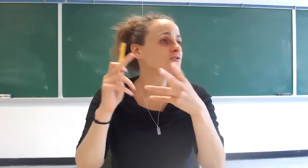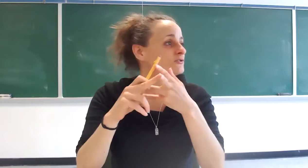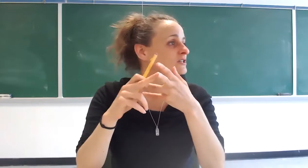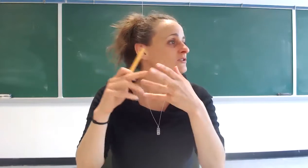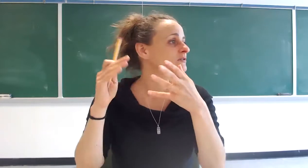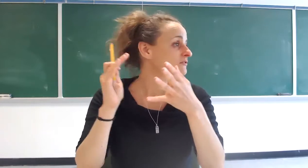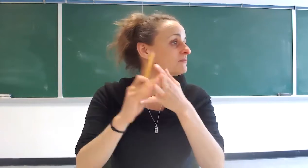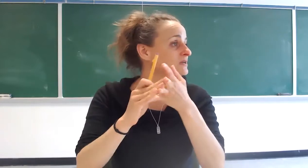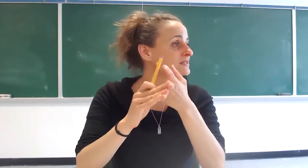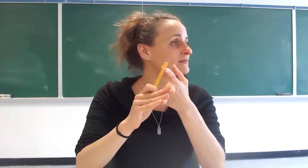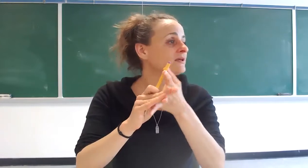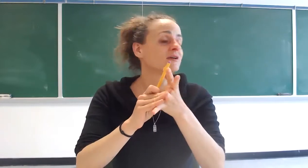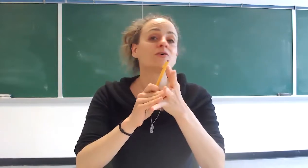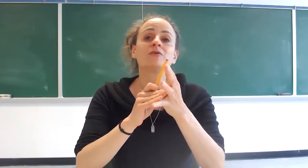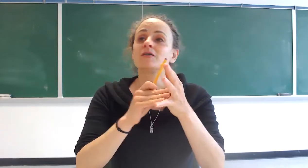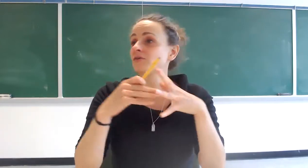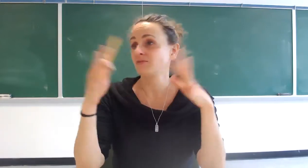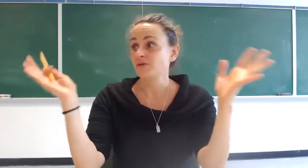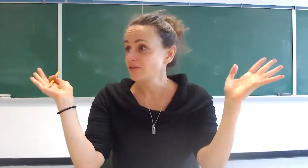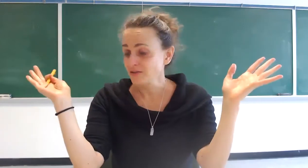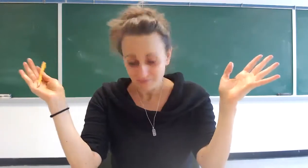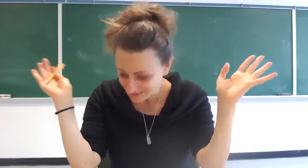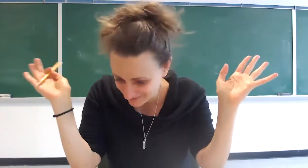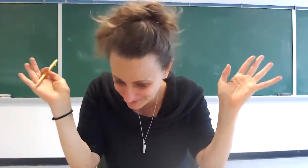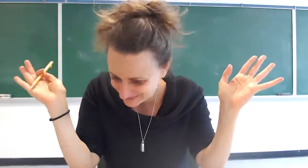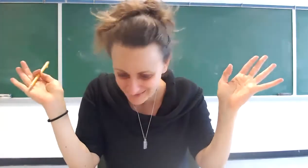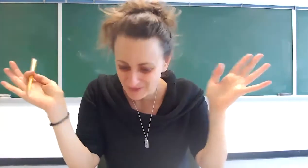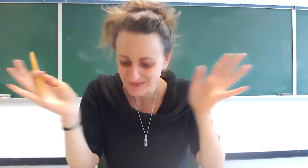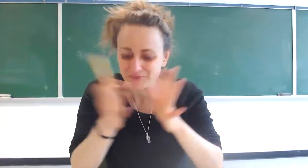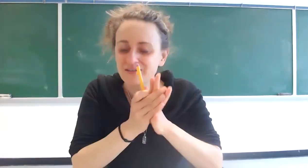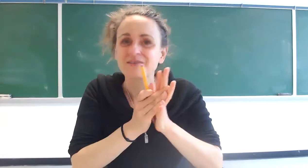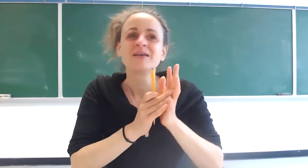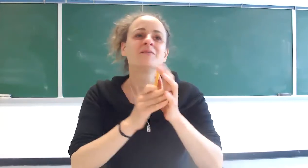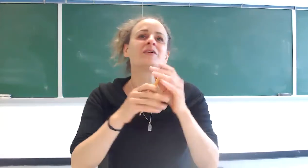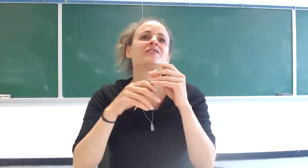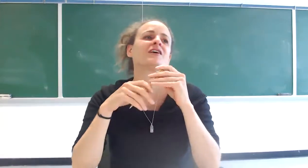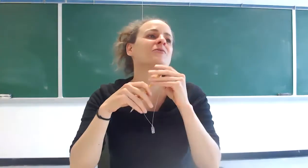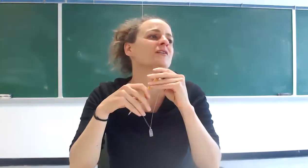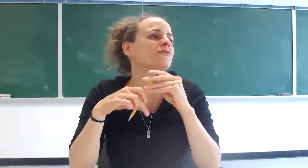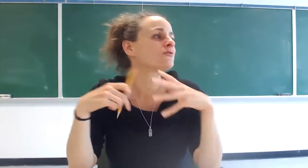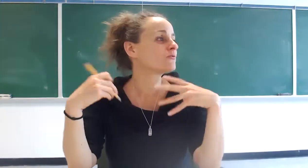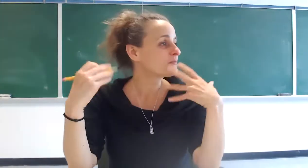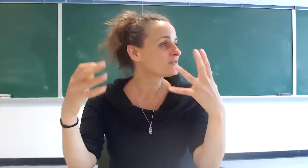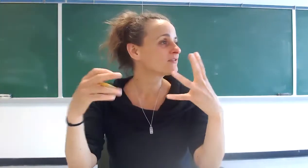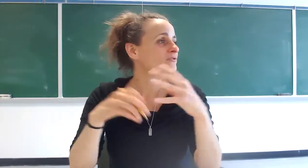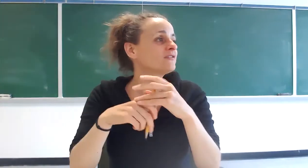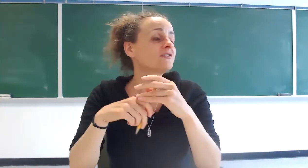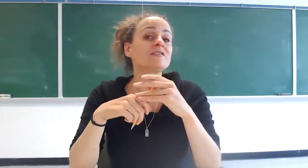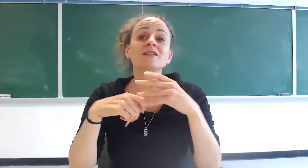Jewish or even Muslim you or or nothing but anybody's welcome but in general if you grew up with this tradition this is an